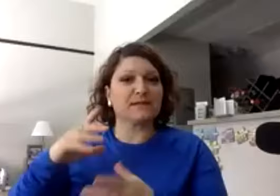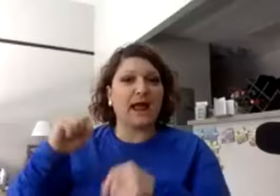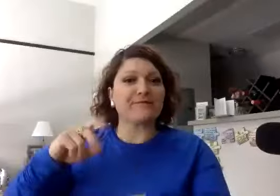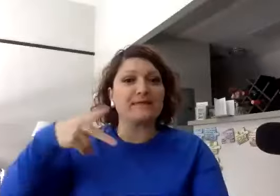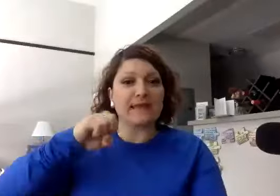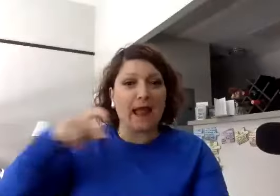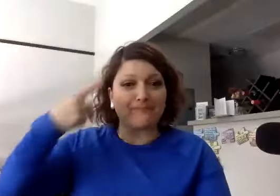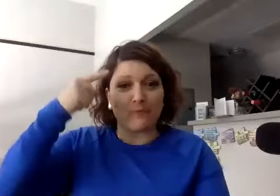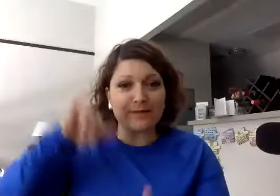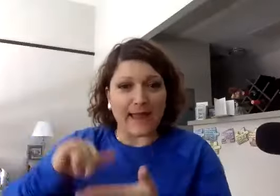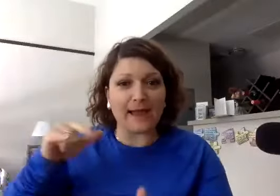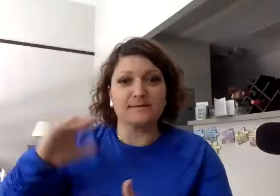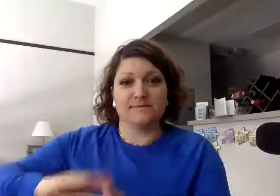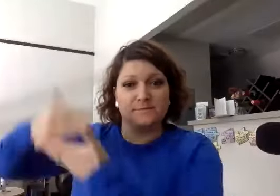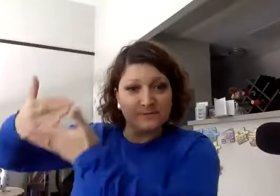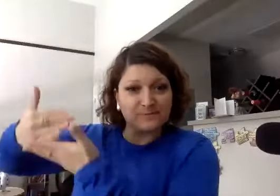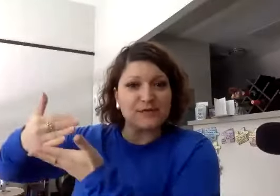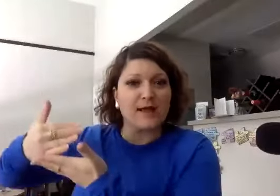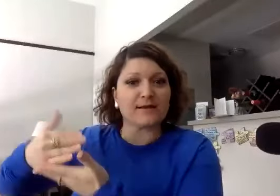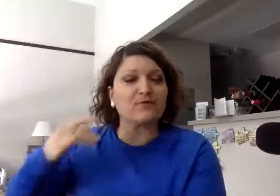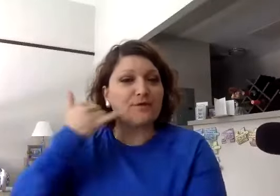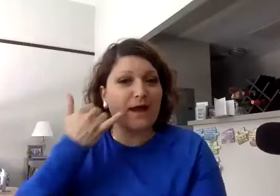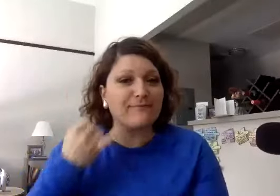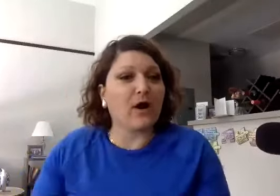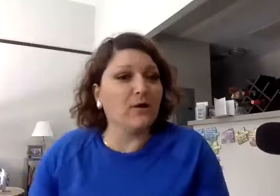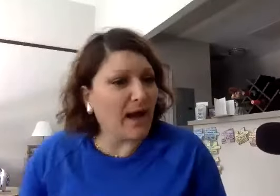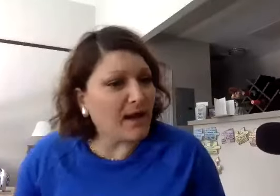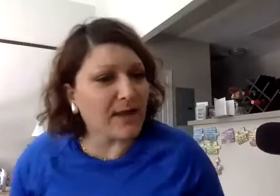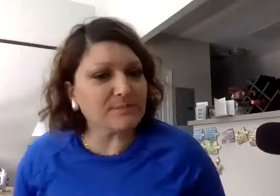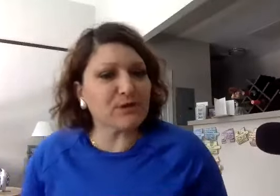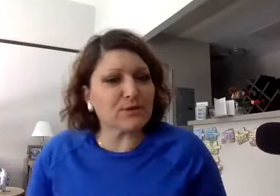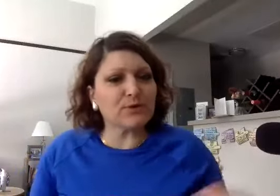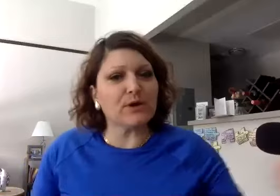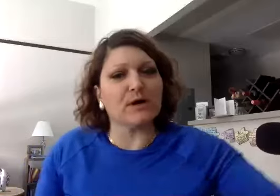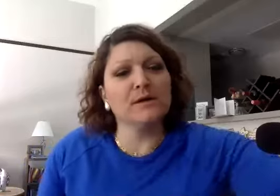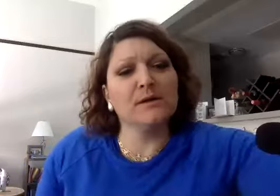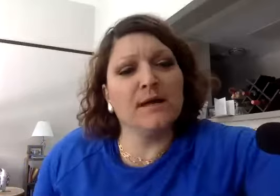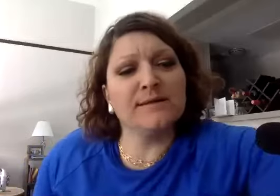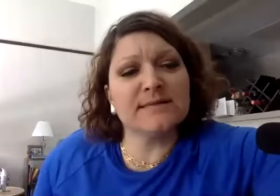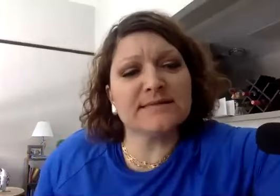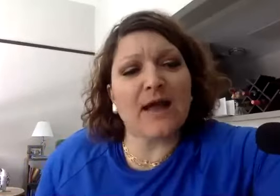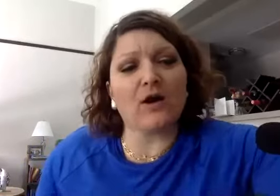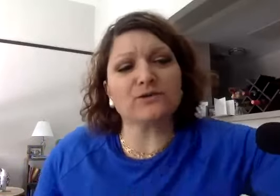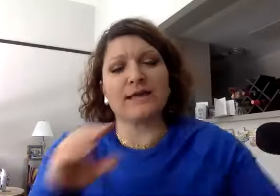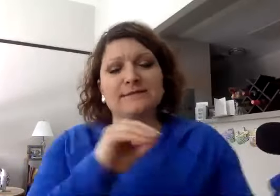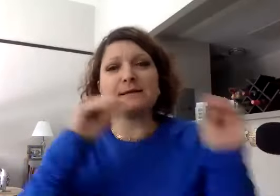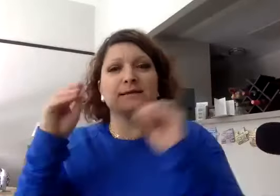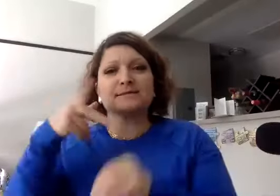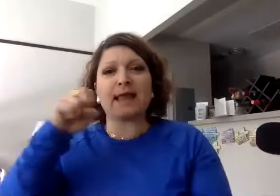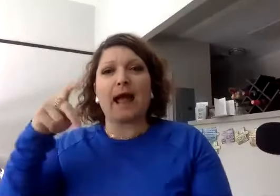they have the app for that. Oh wow, that's pretty cool. Is that also, is the app